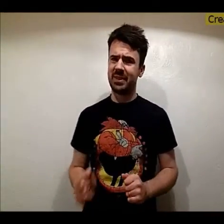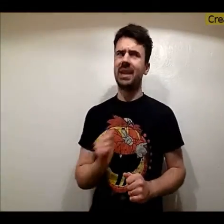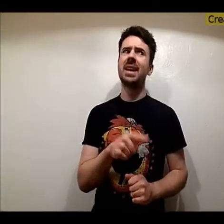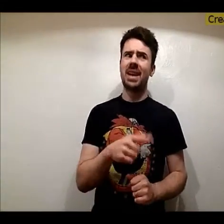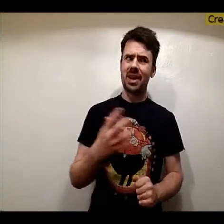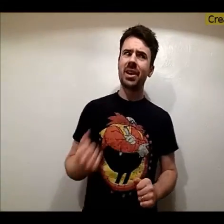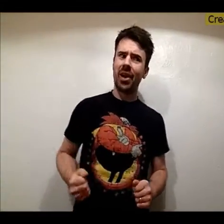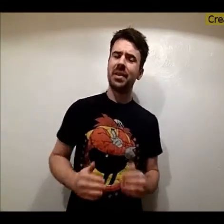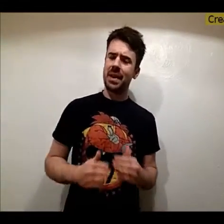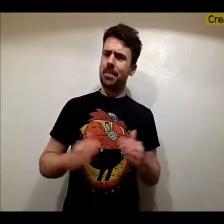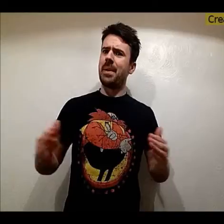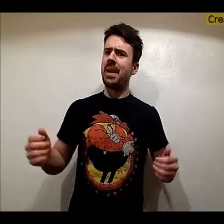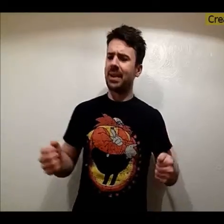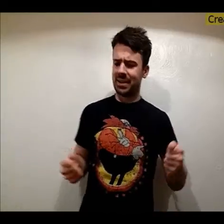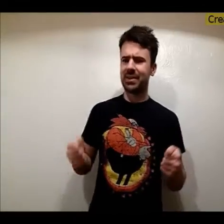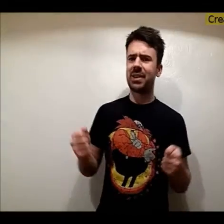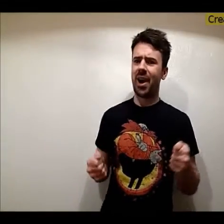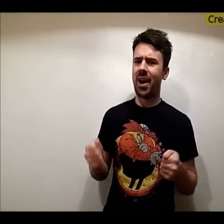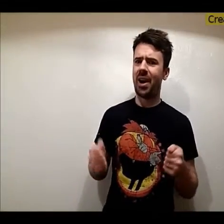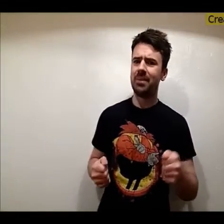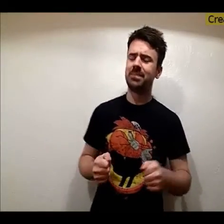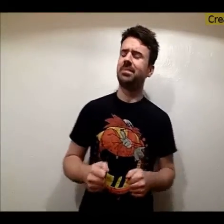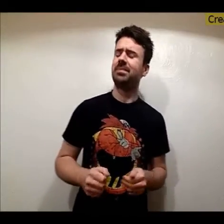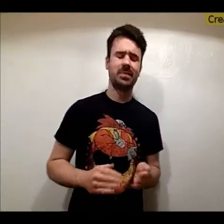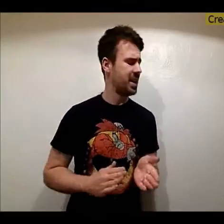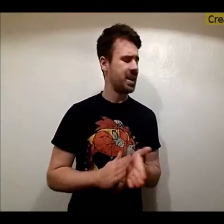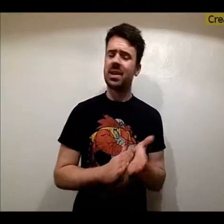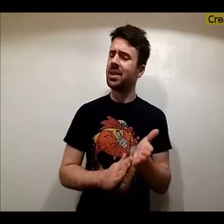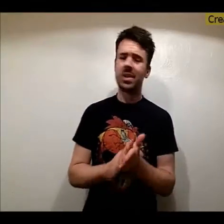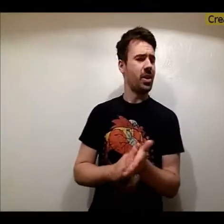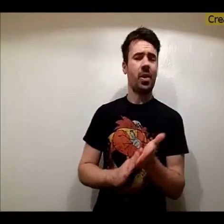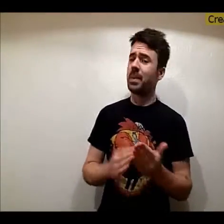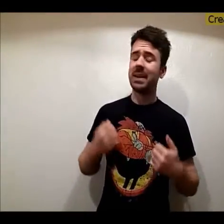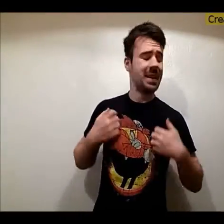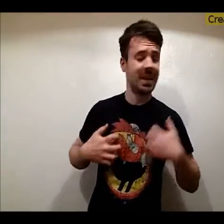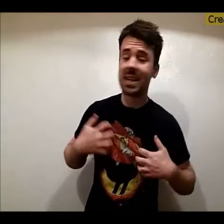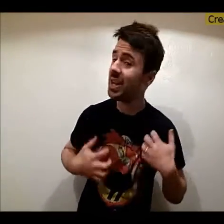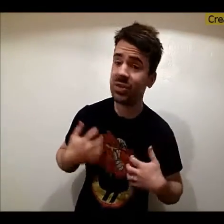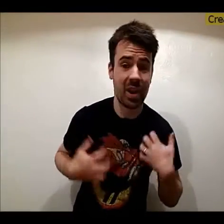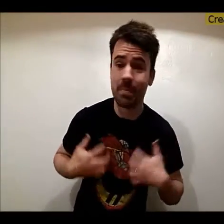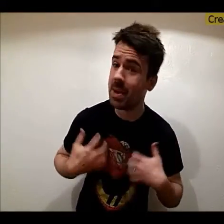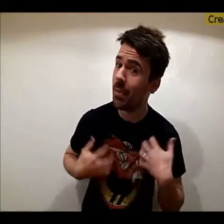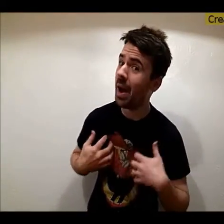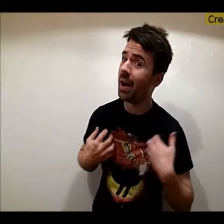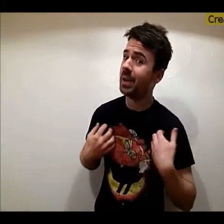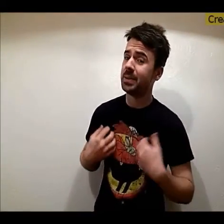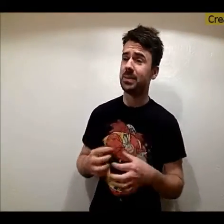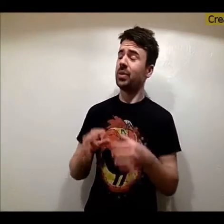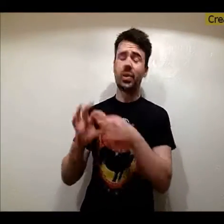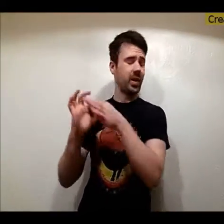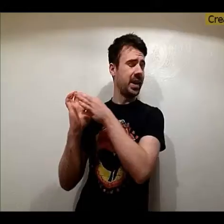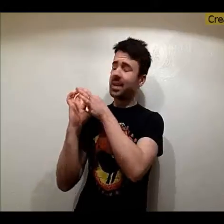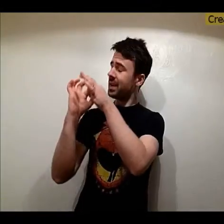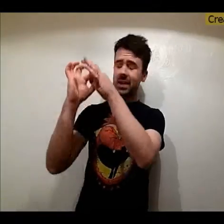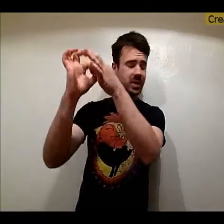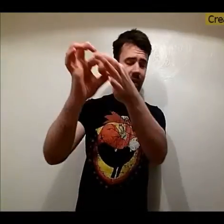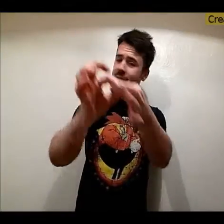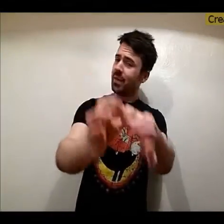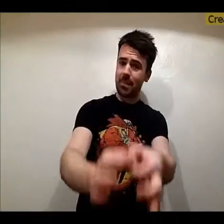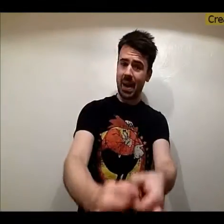He might got the biggest car Something he can drive me wild Or he can go for